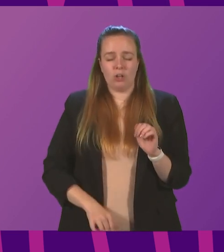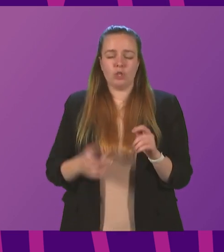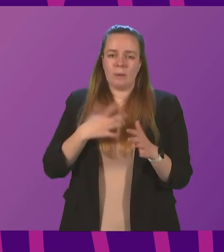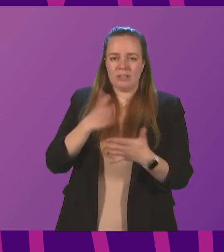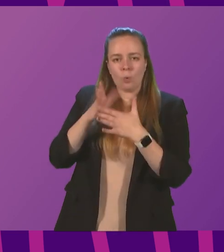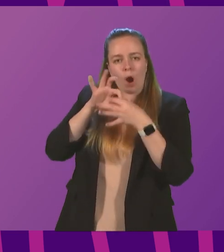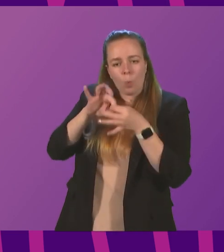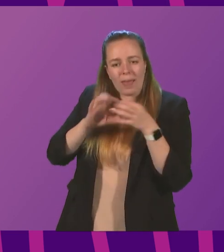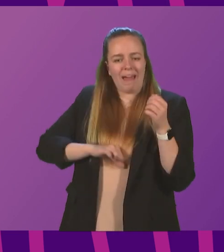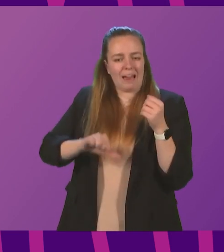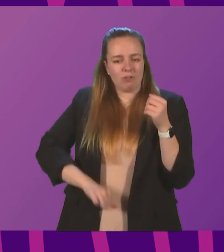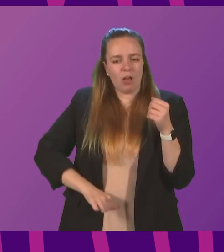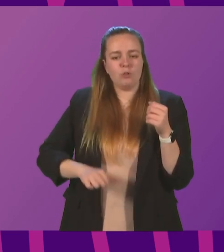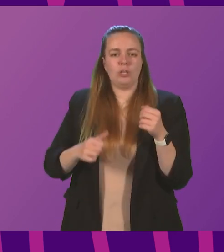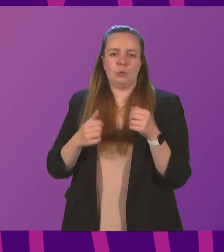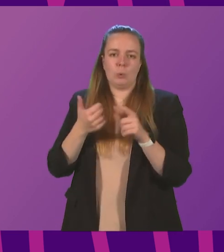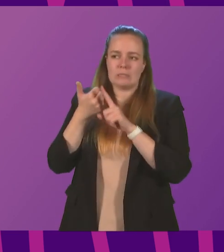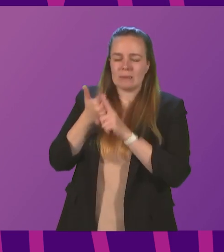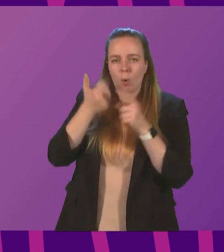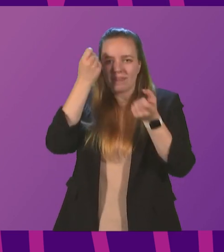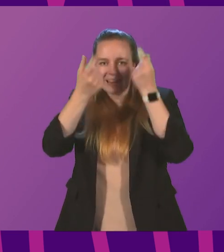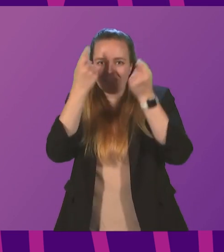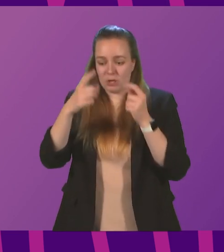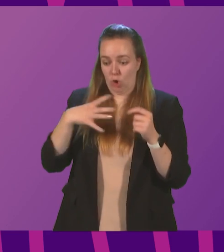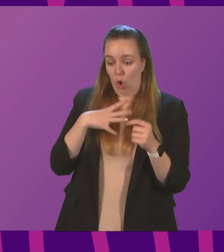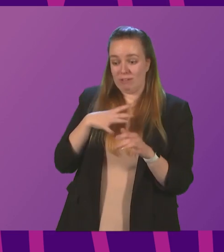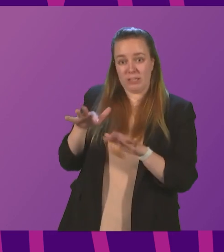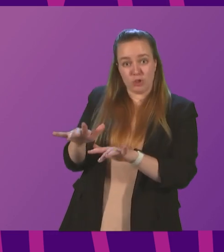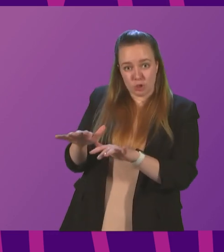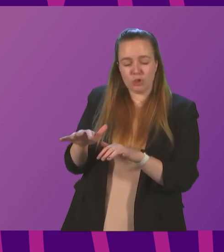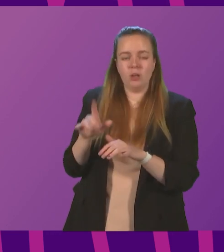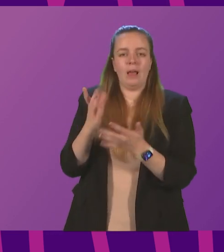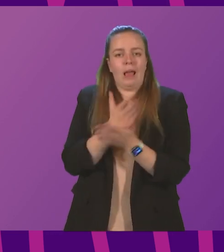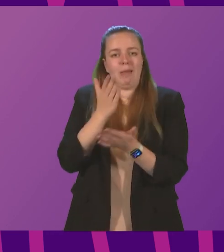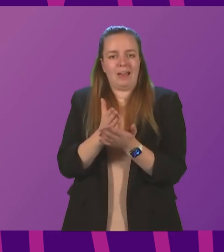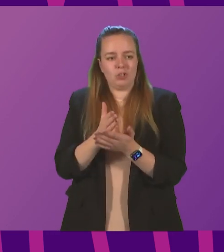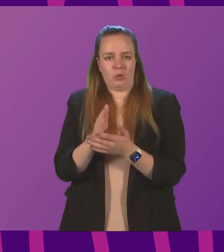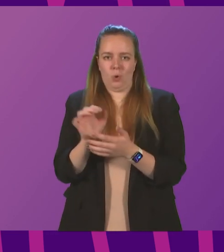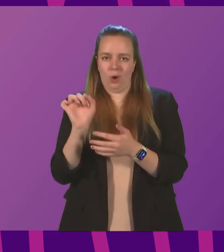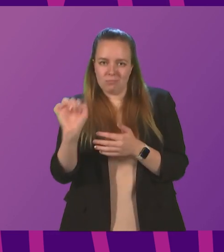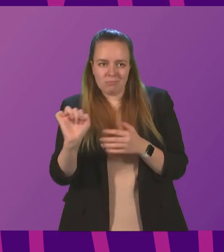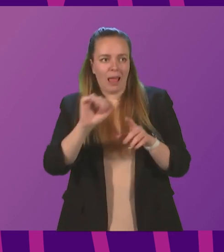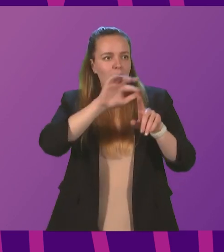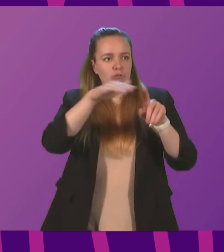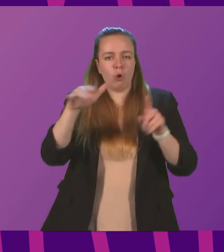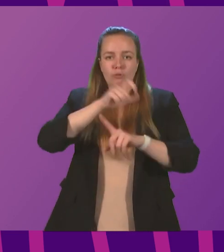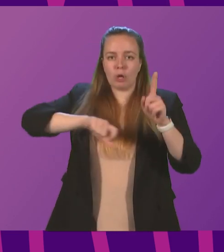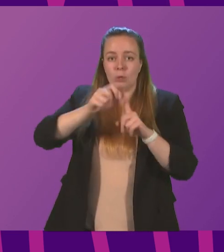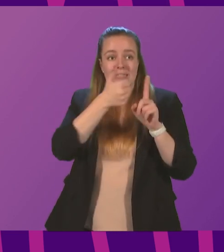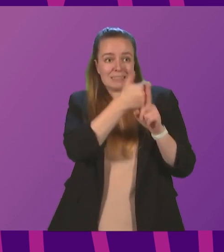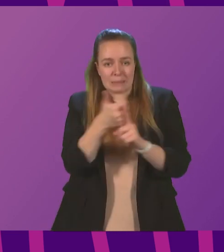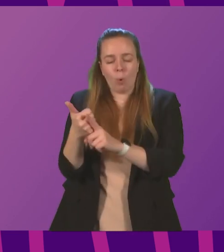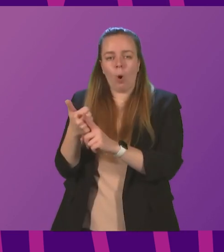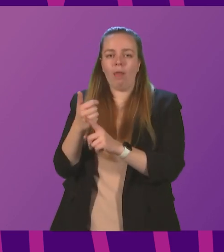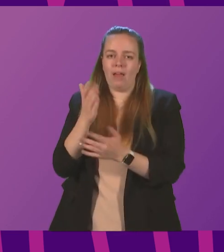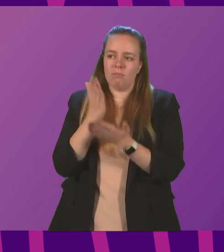agriculture to support the innovation that is already there in the sector to make sure it and the rural communities that it supports are fully